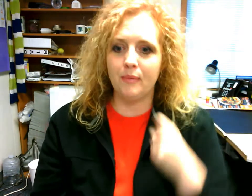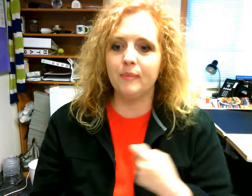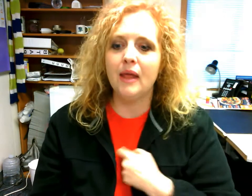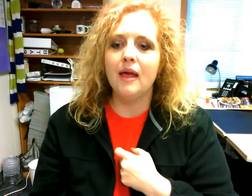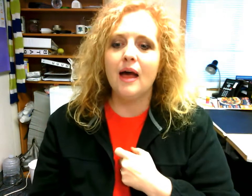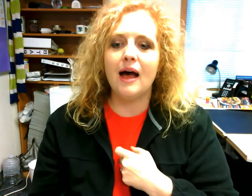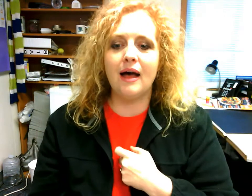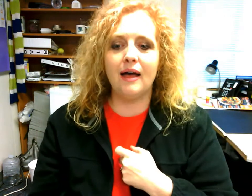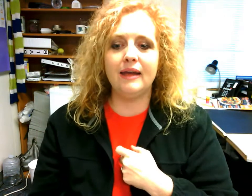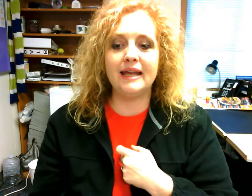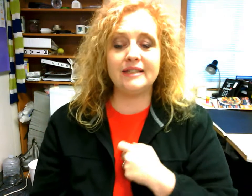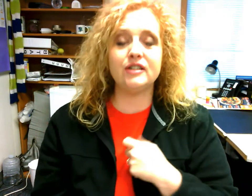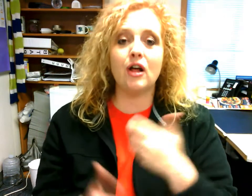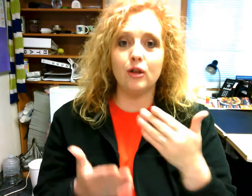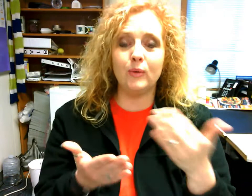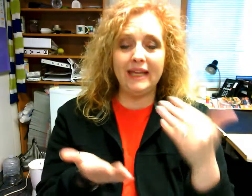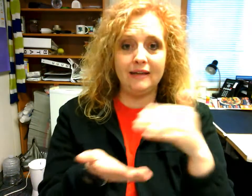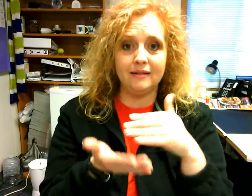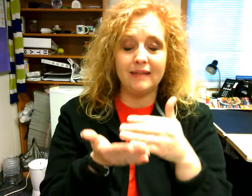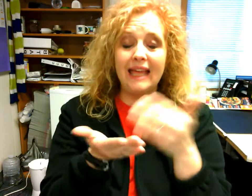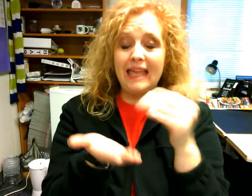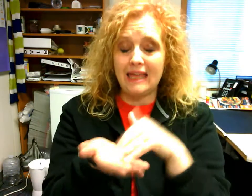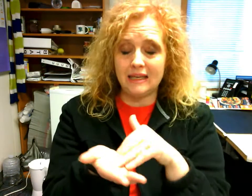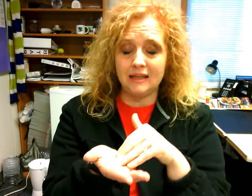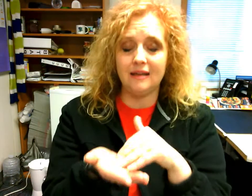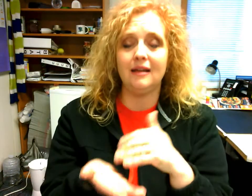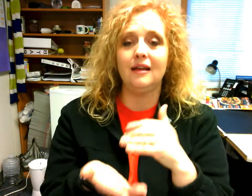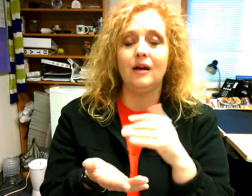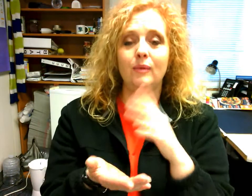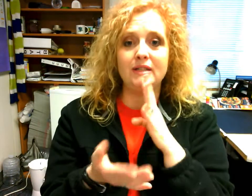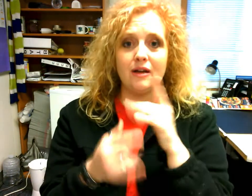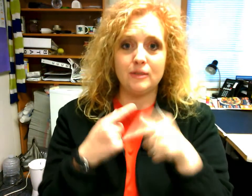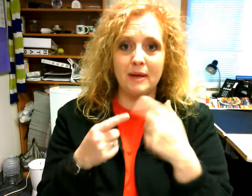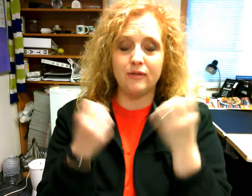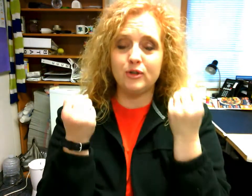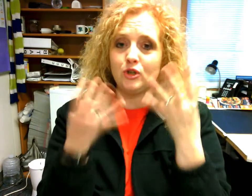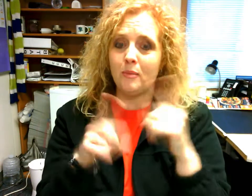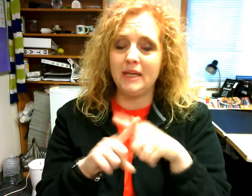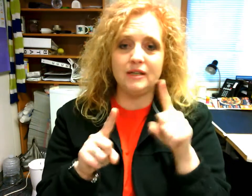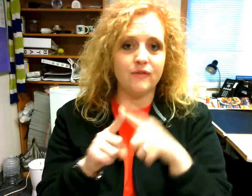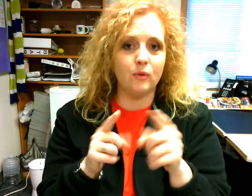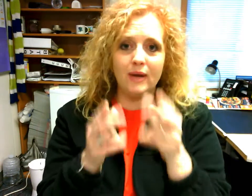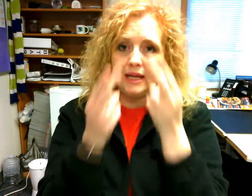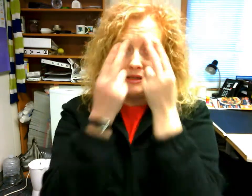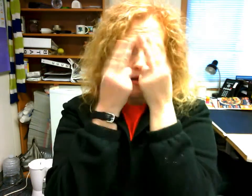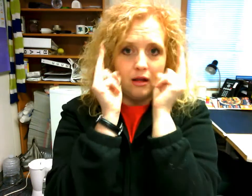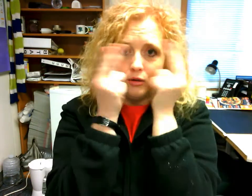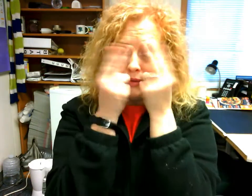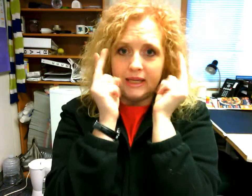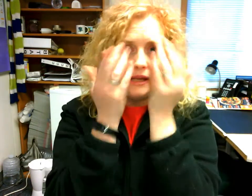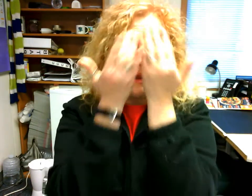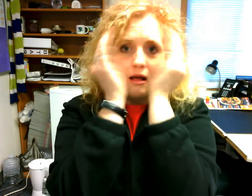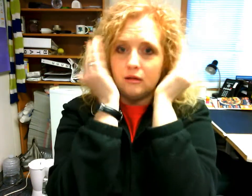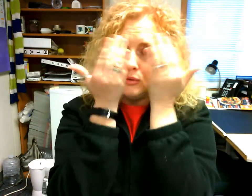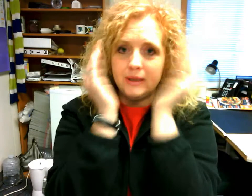uh next is Halloween again we talked about there's so many different ways Halloween Halloween